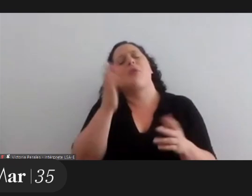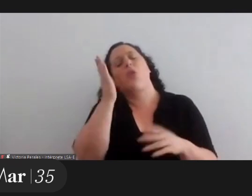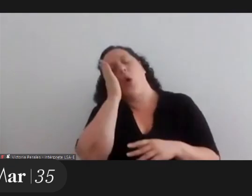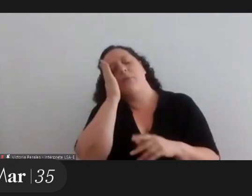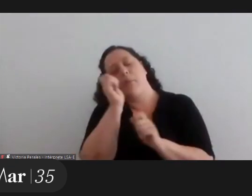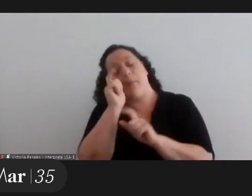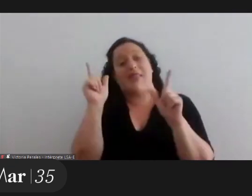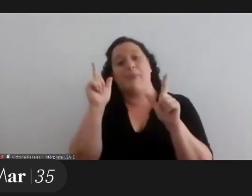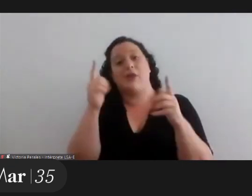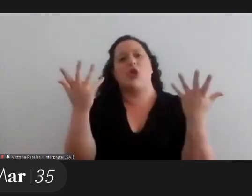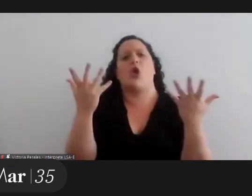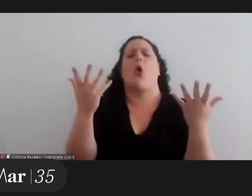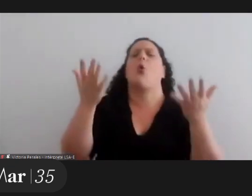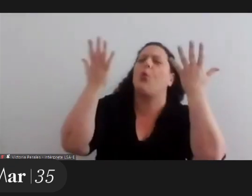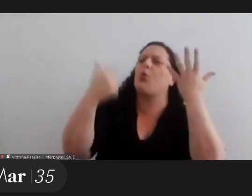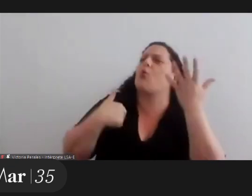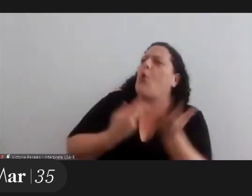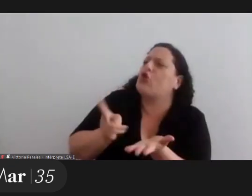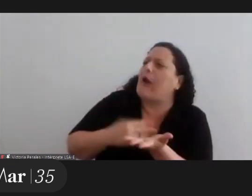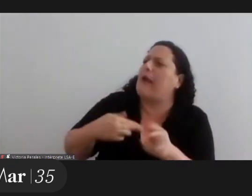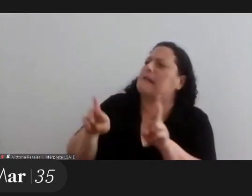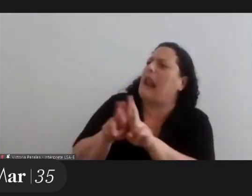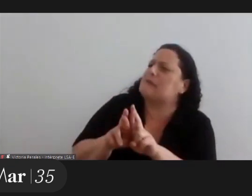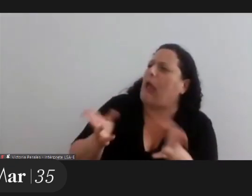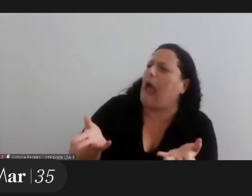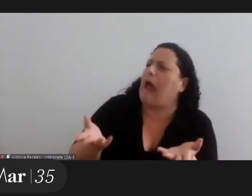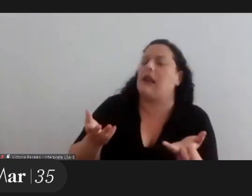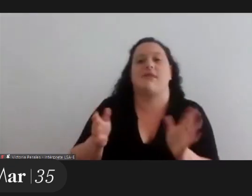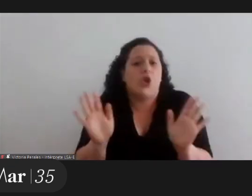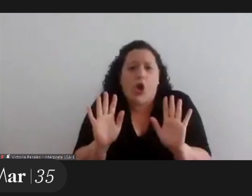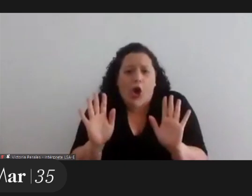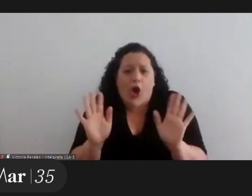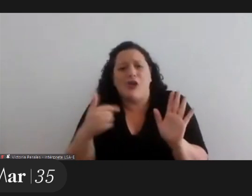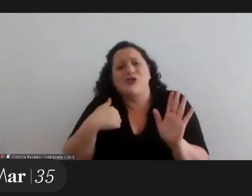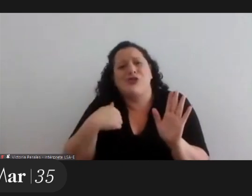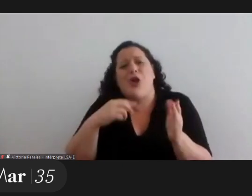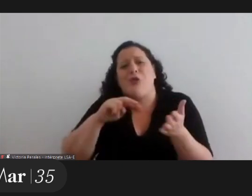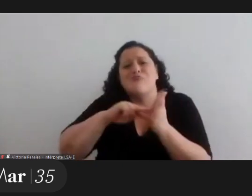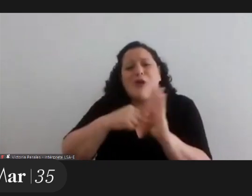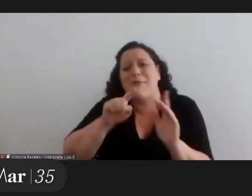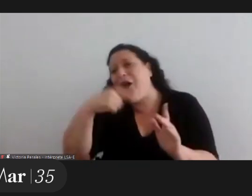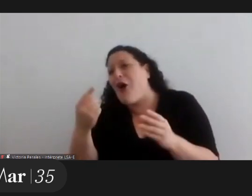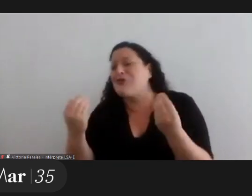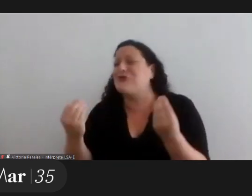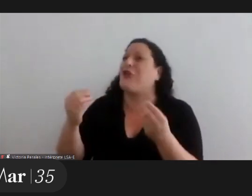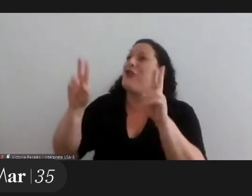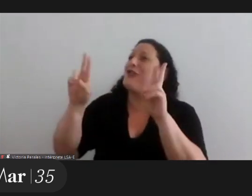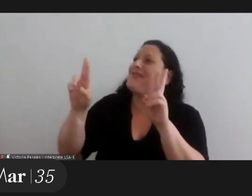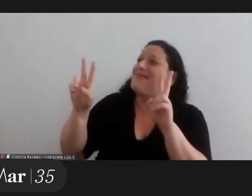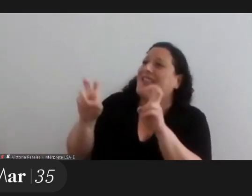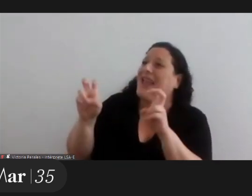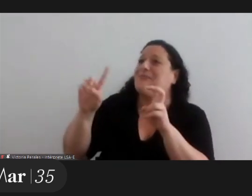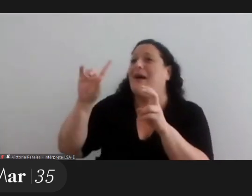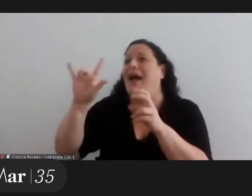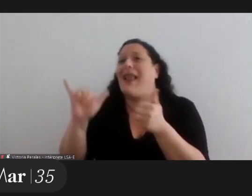saying oh what a shame another day as a lesbian no i have other problems the electricity bill going